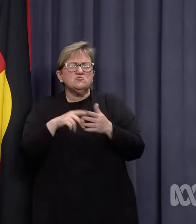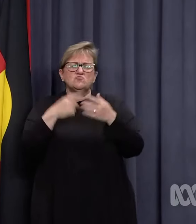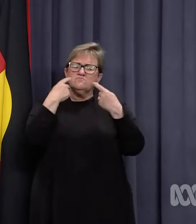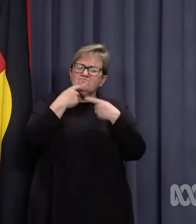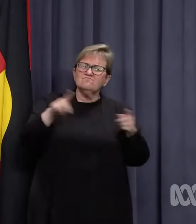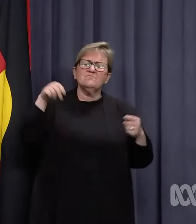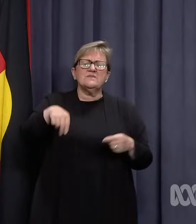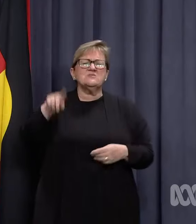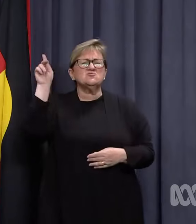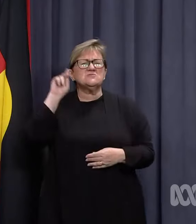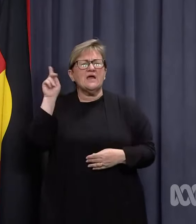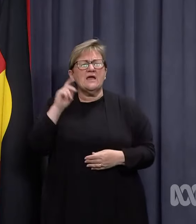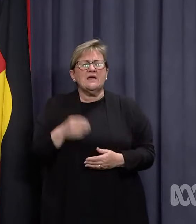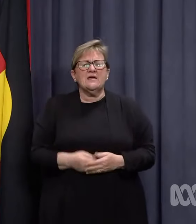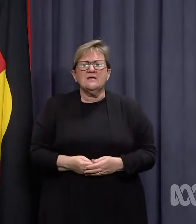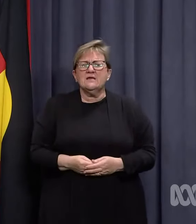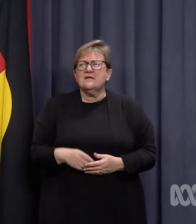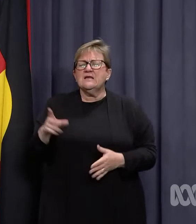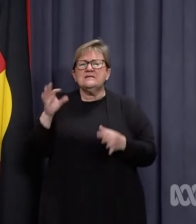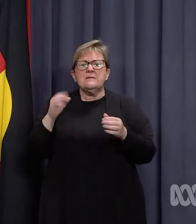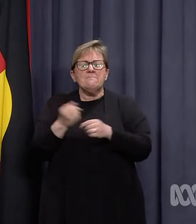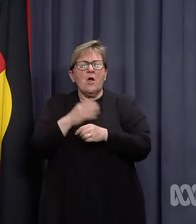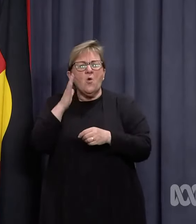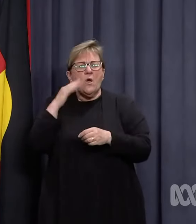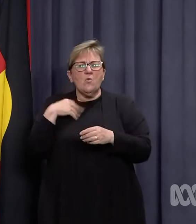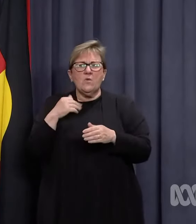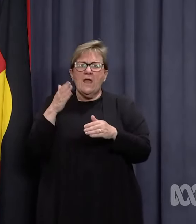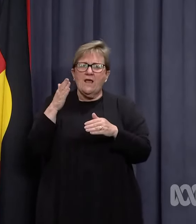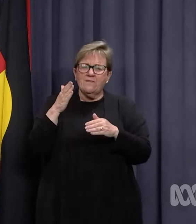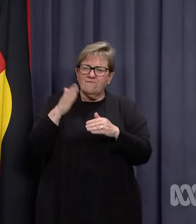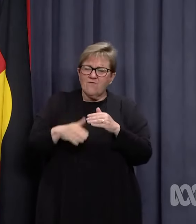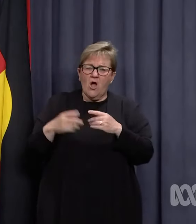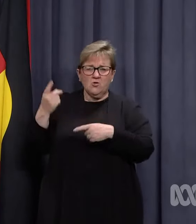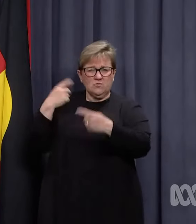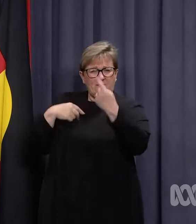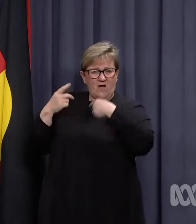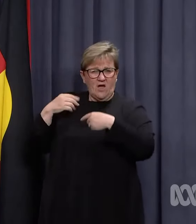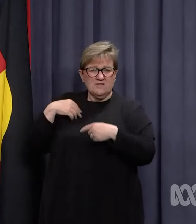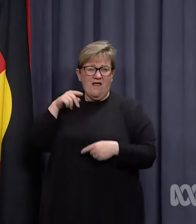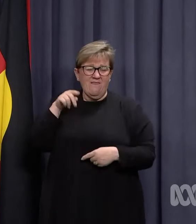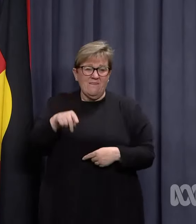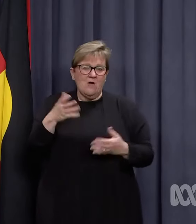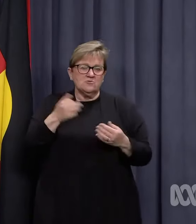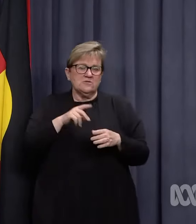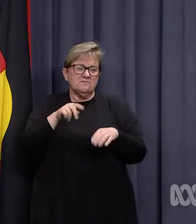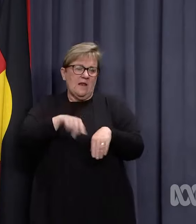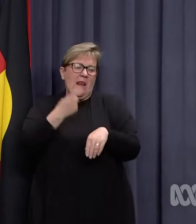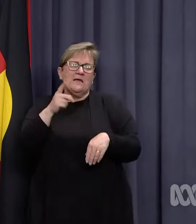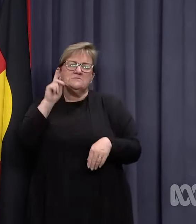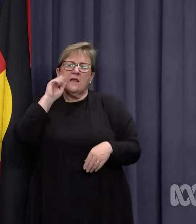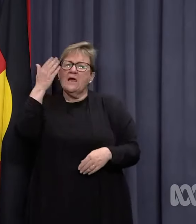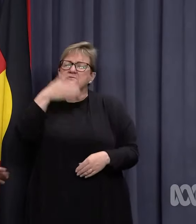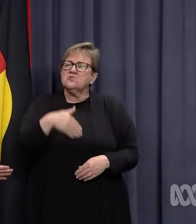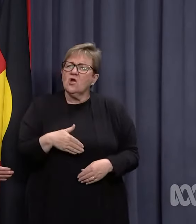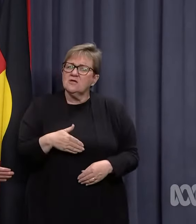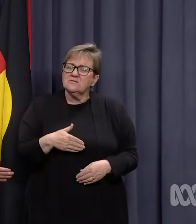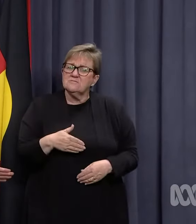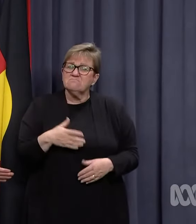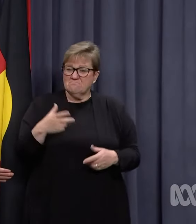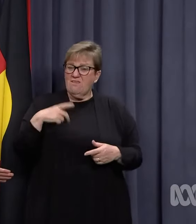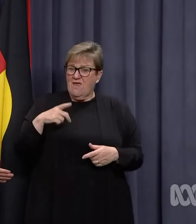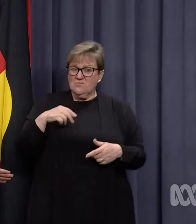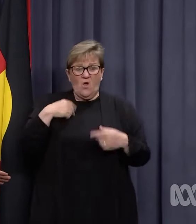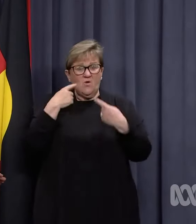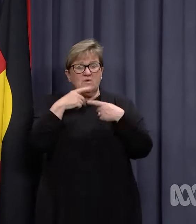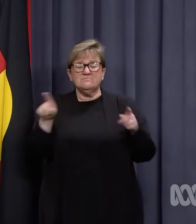this announcement? Well, decision was made when we had the final advice, and I think that was received late last night, and that's